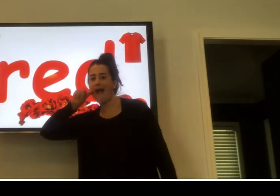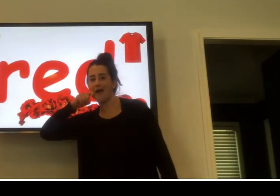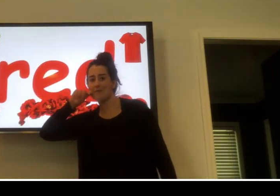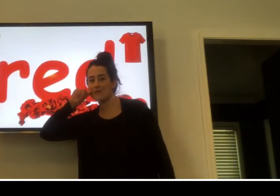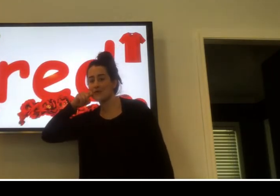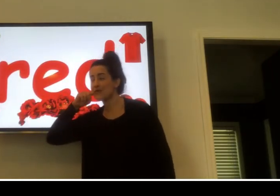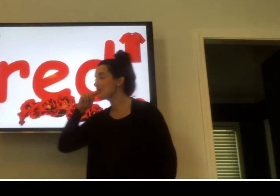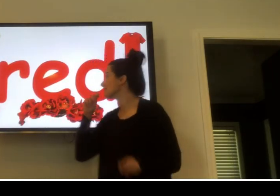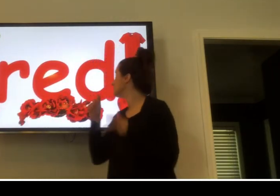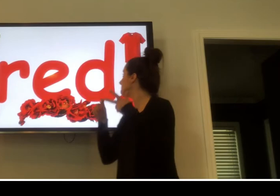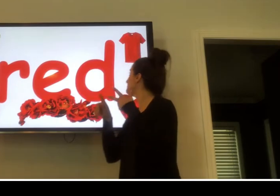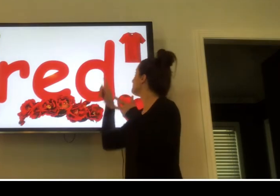red apple,